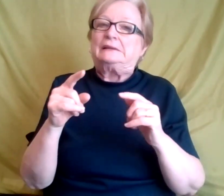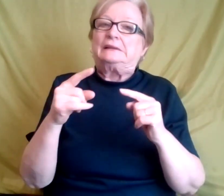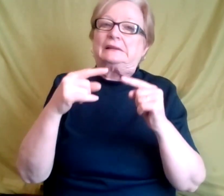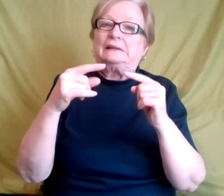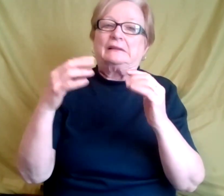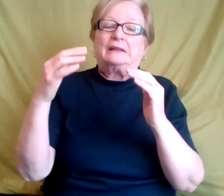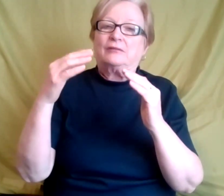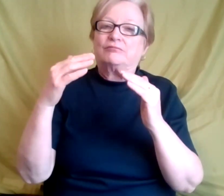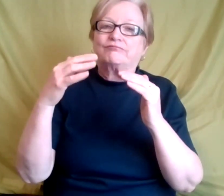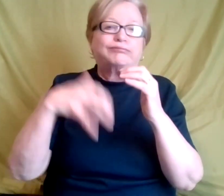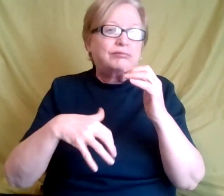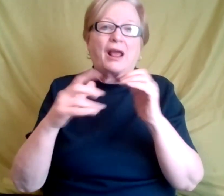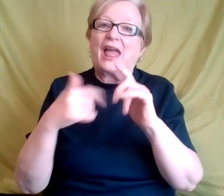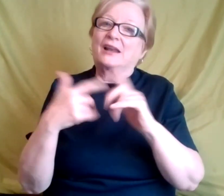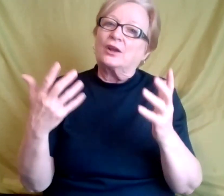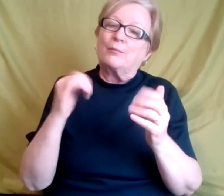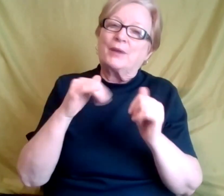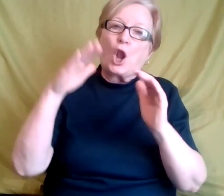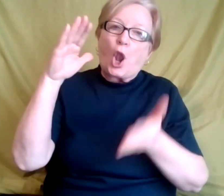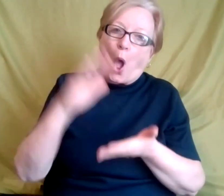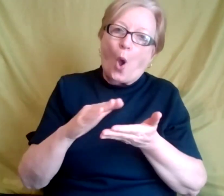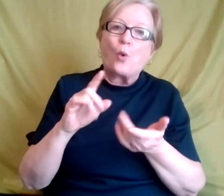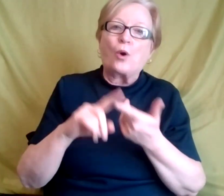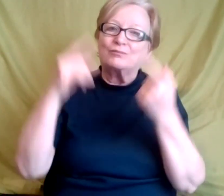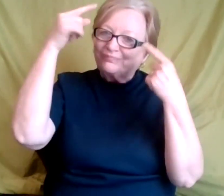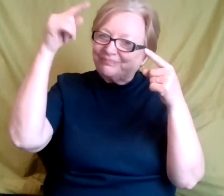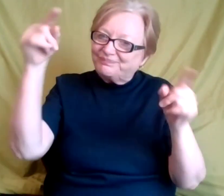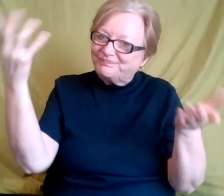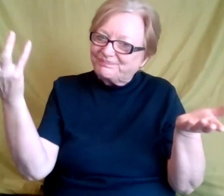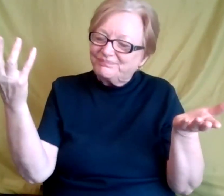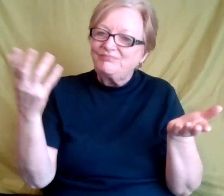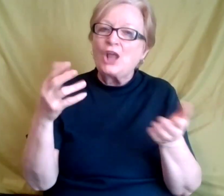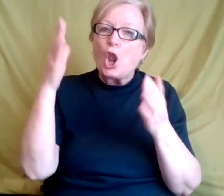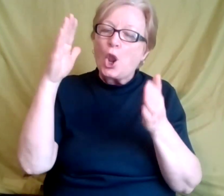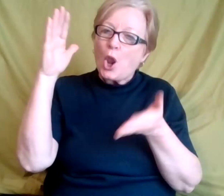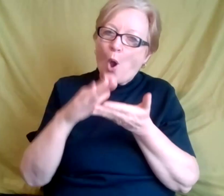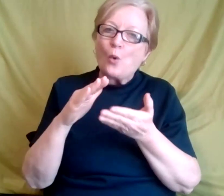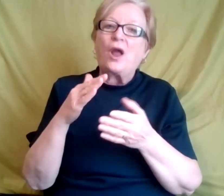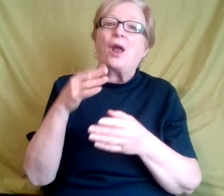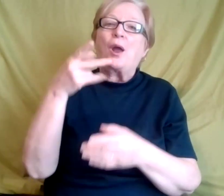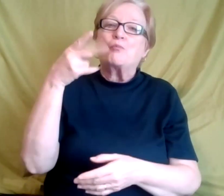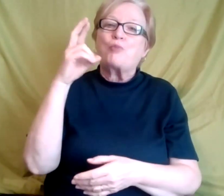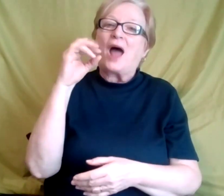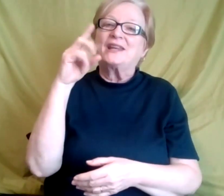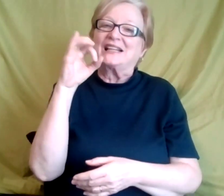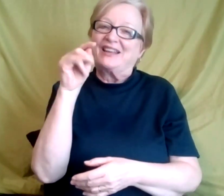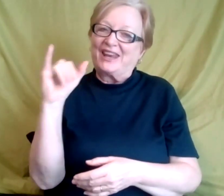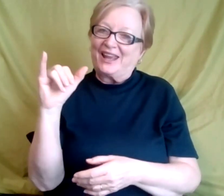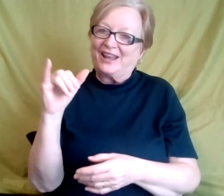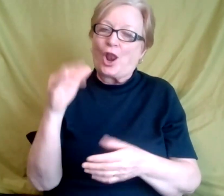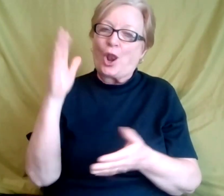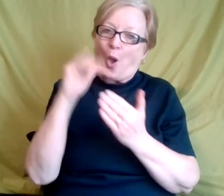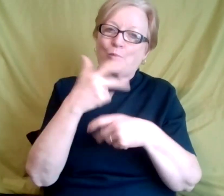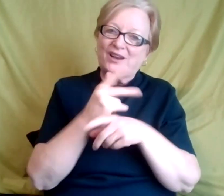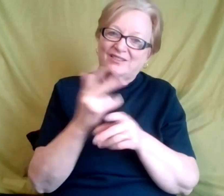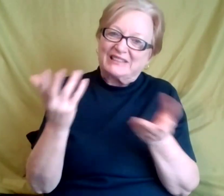you know, it could be, uh, low productivity. So to exclude us or to exclude